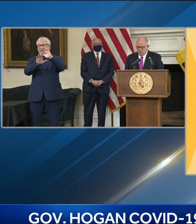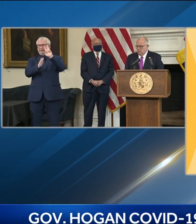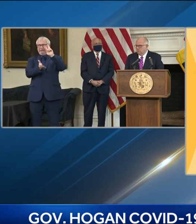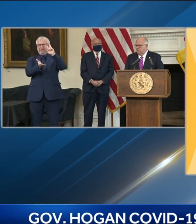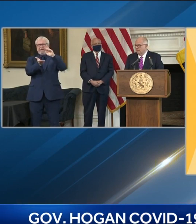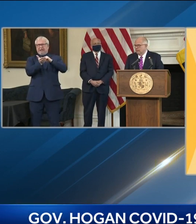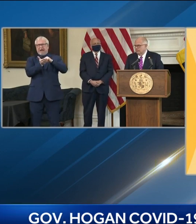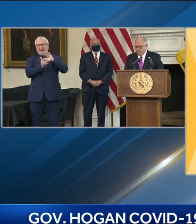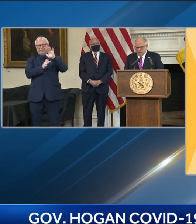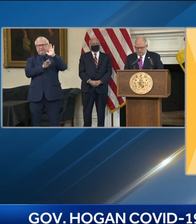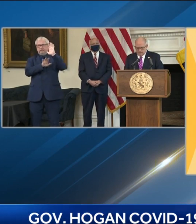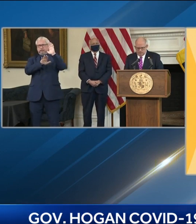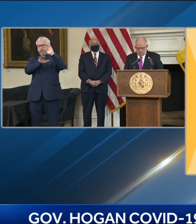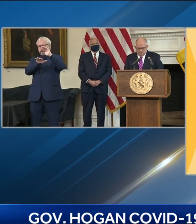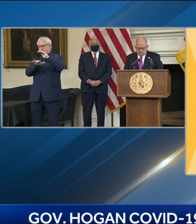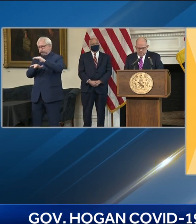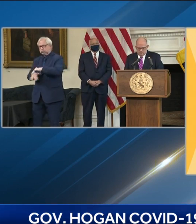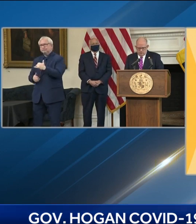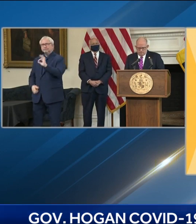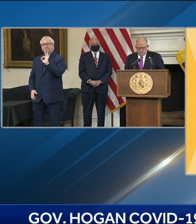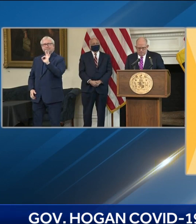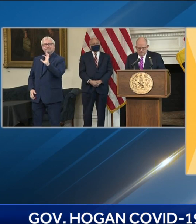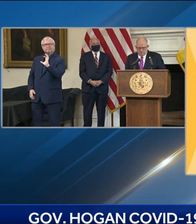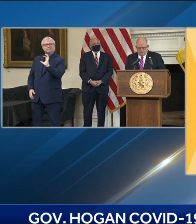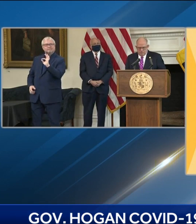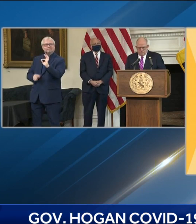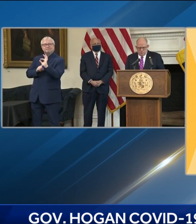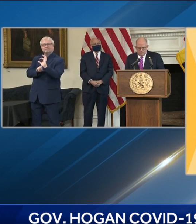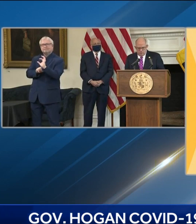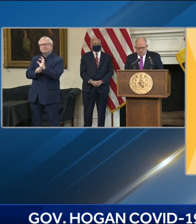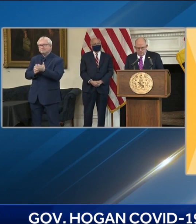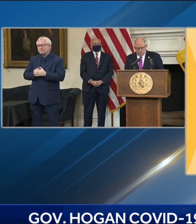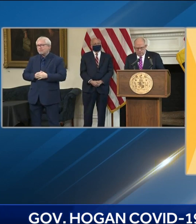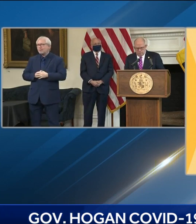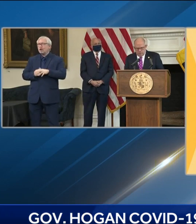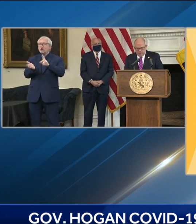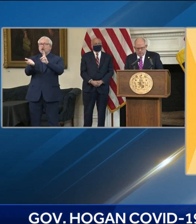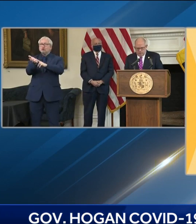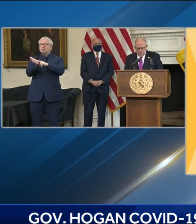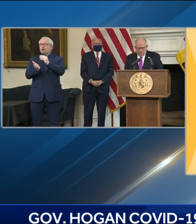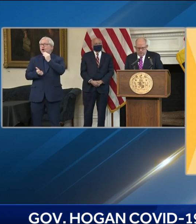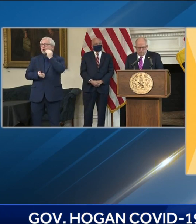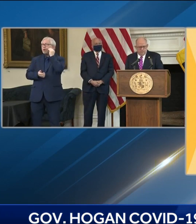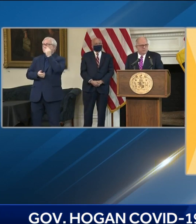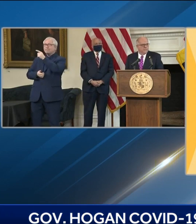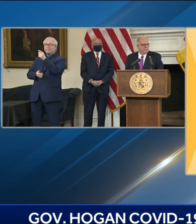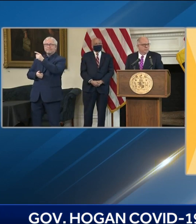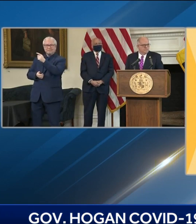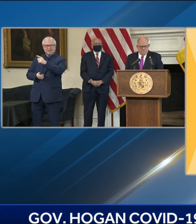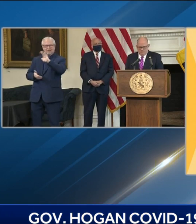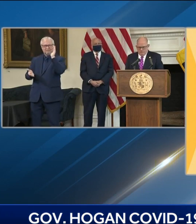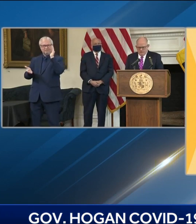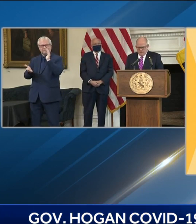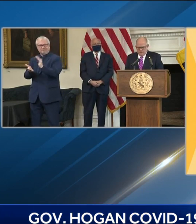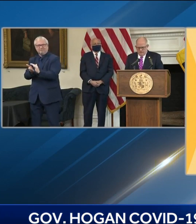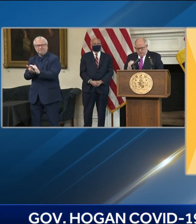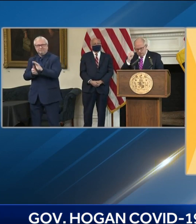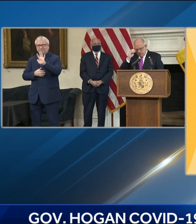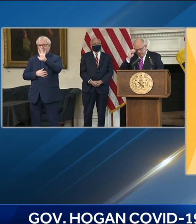number of nursing homes with active cases has dropped by 57 percent since the peak in mid-December.